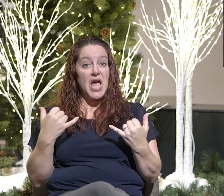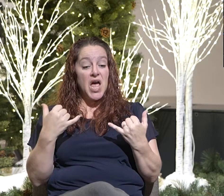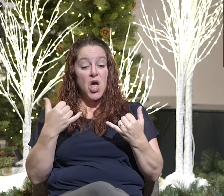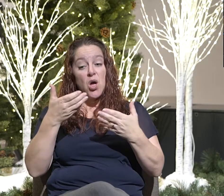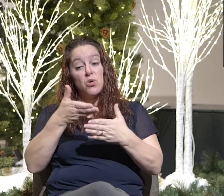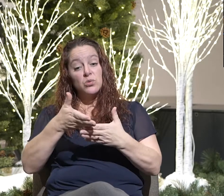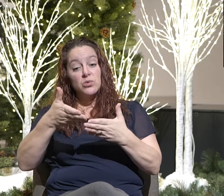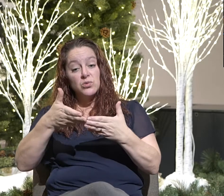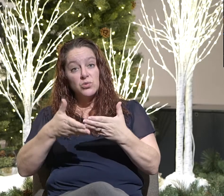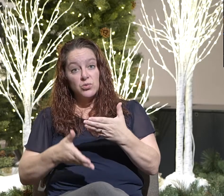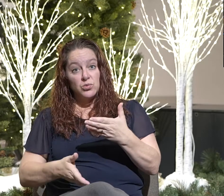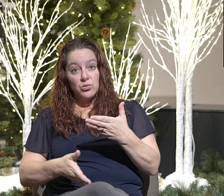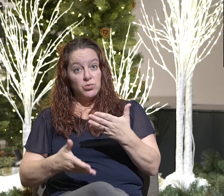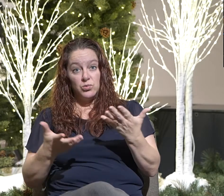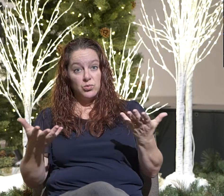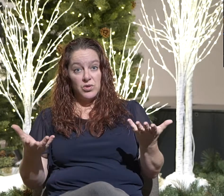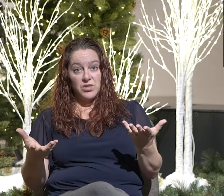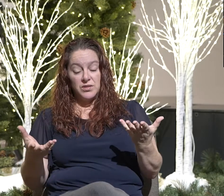conclusion of the matter.